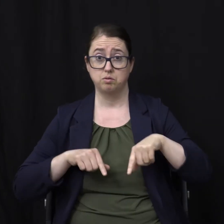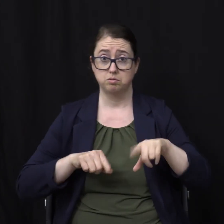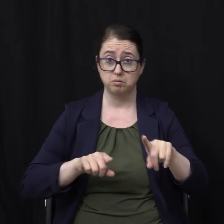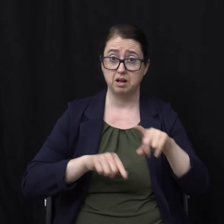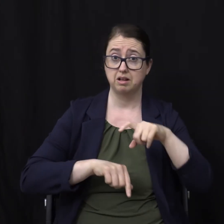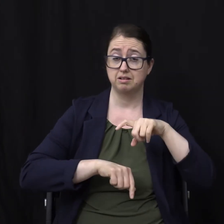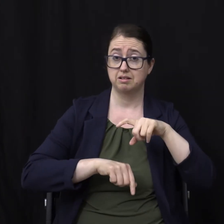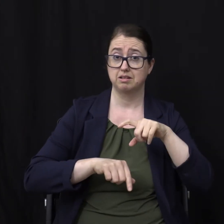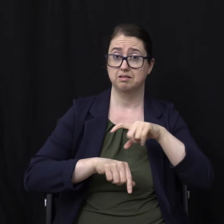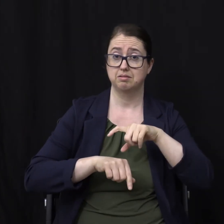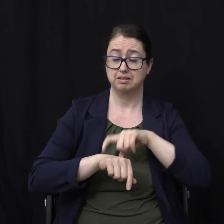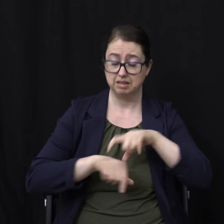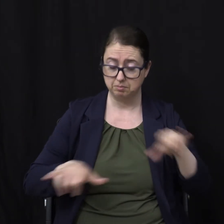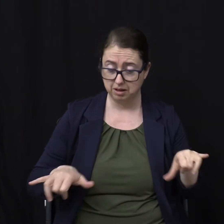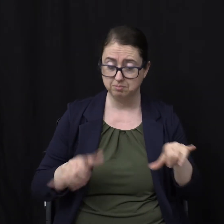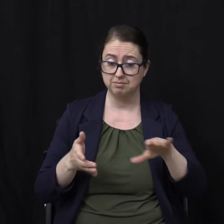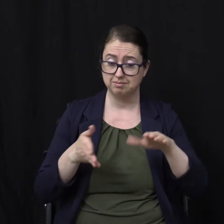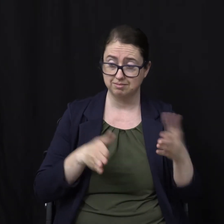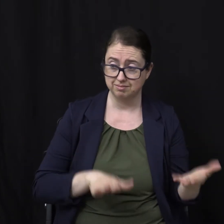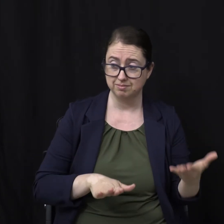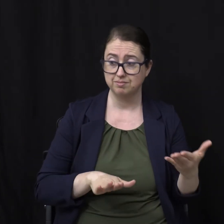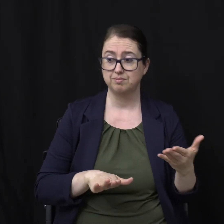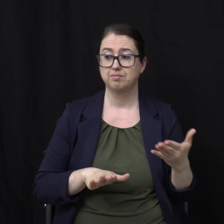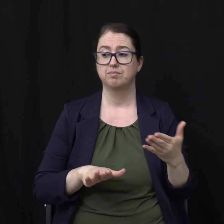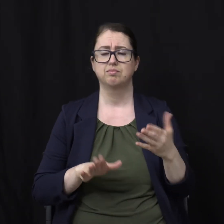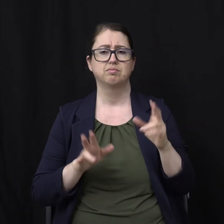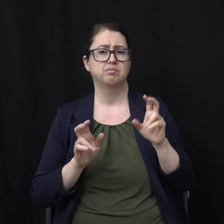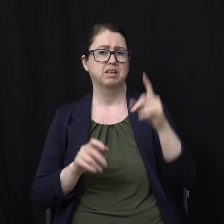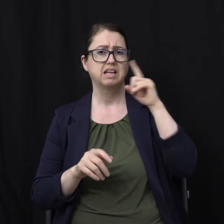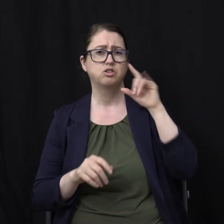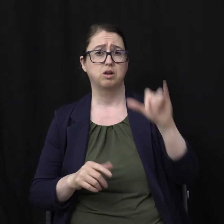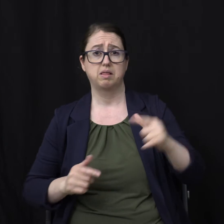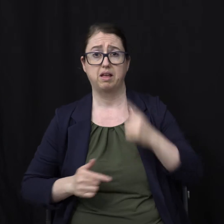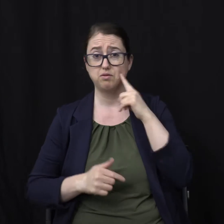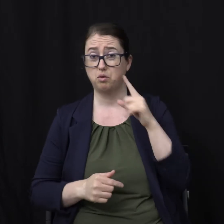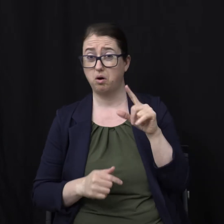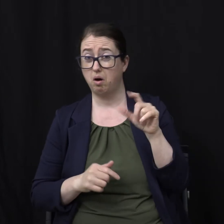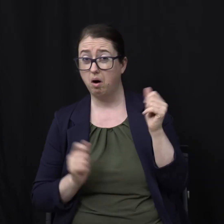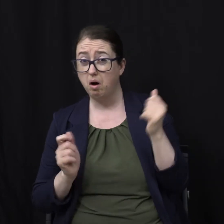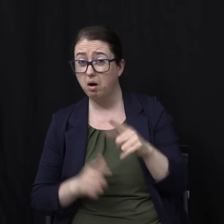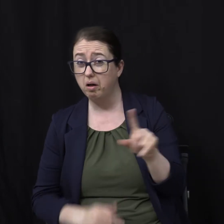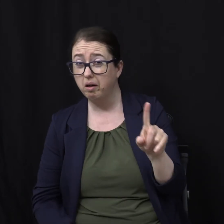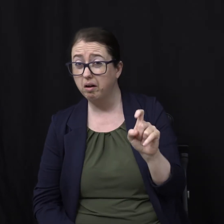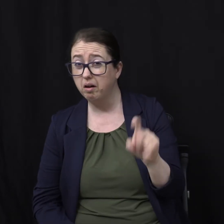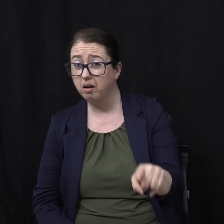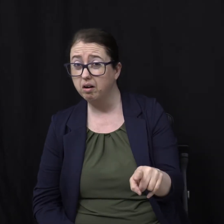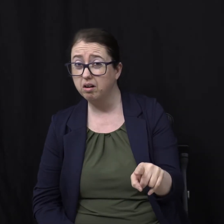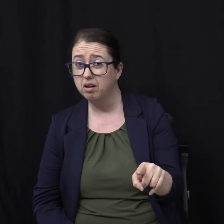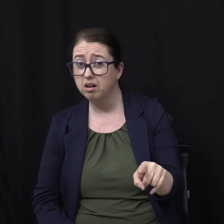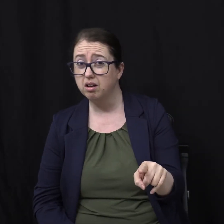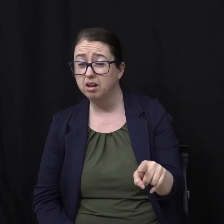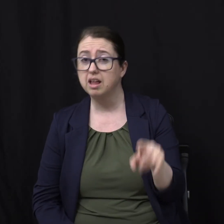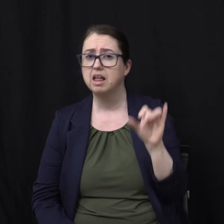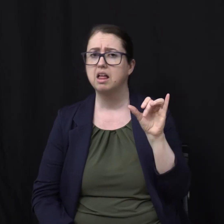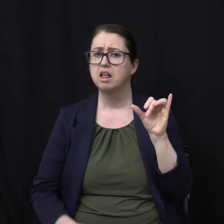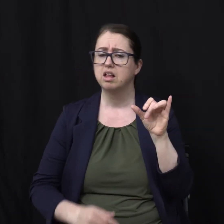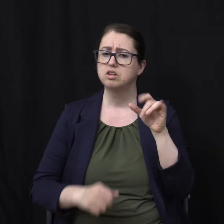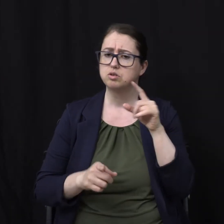Eternal life for everybody The question is Do the wicked stay alive for eternity Like the righteous do? Do they